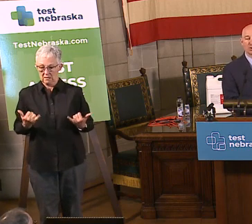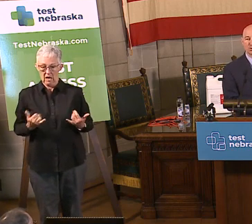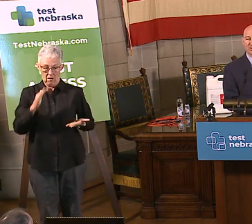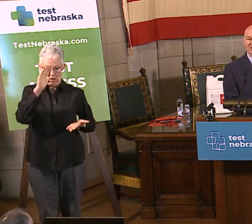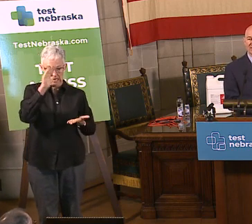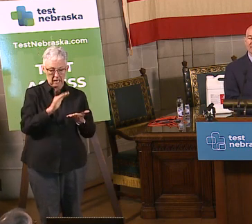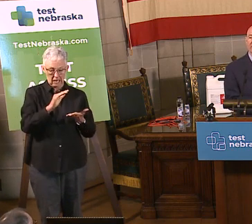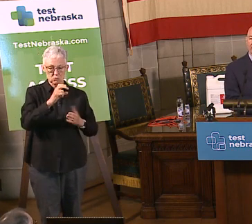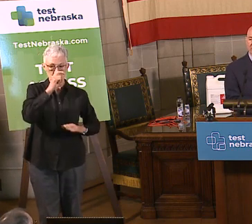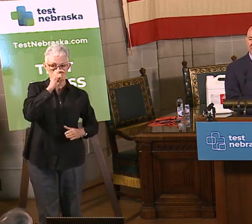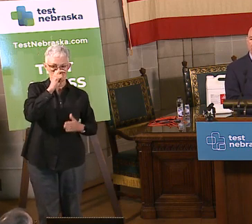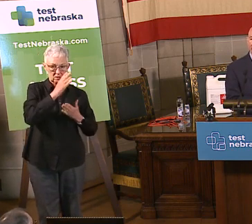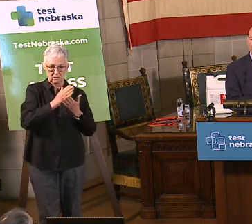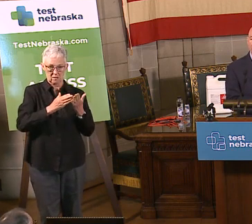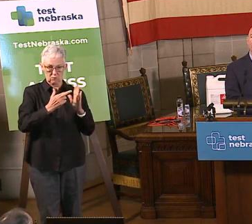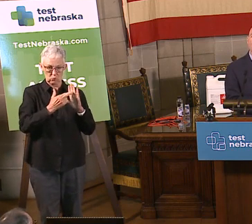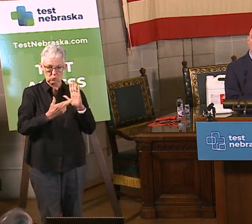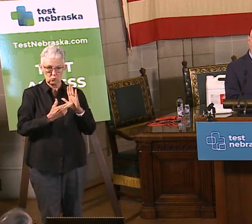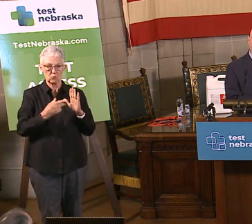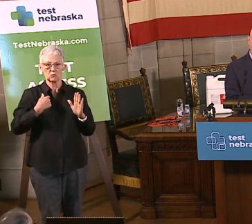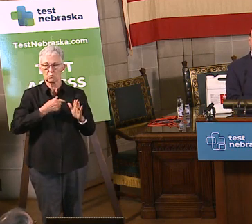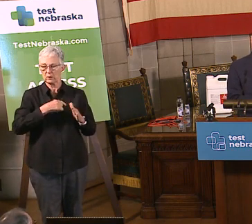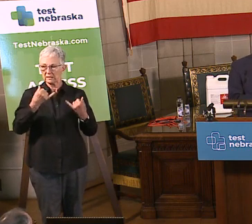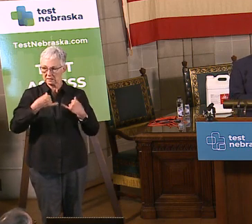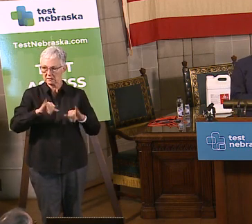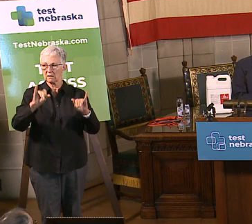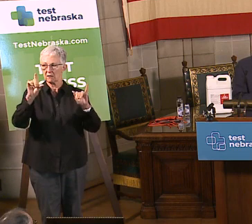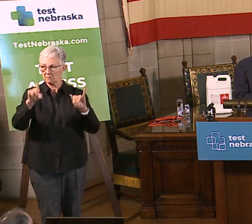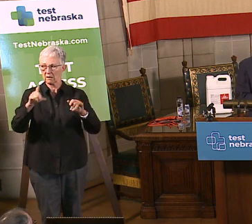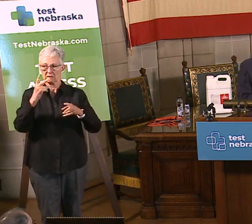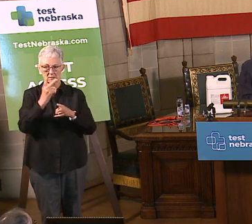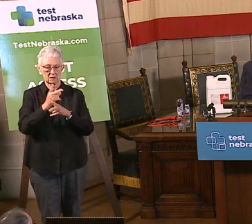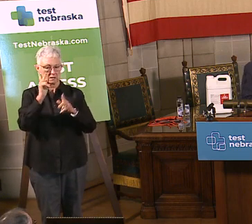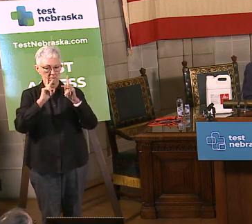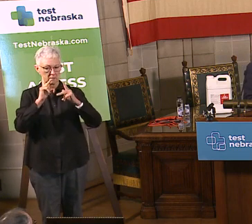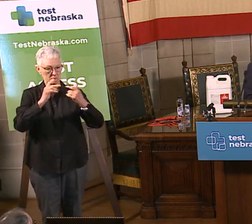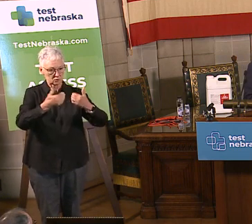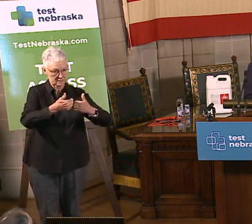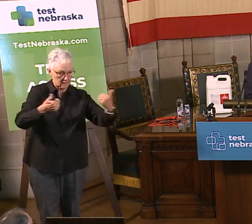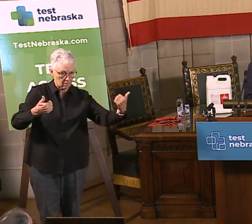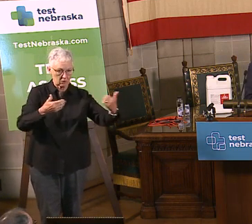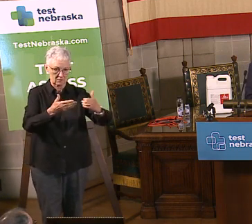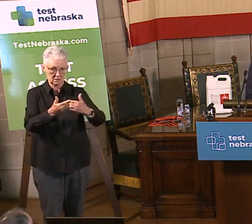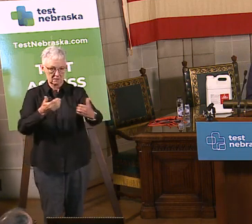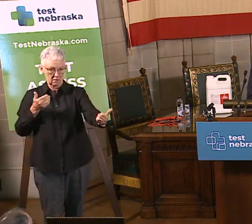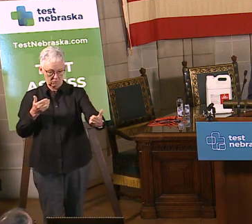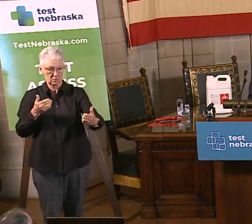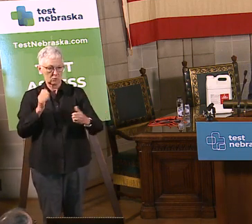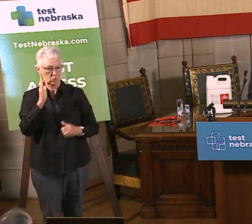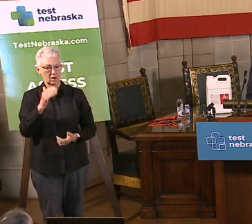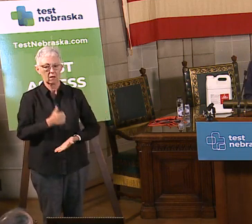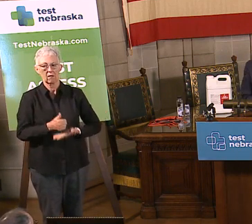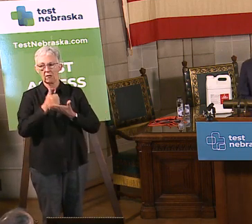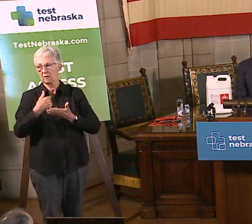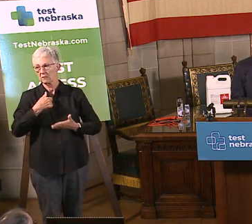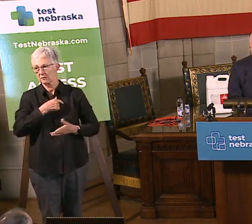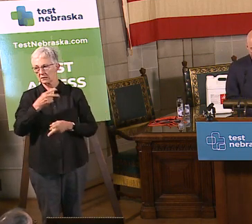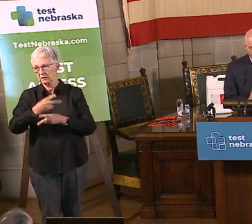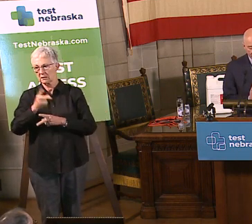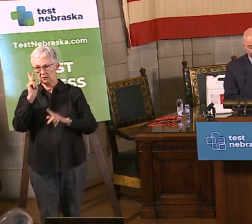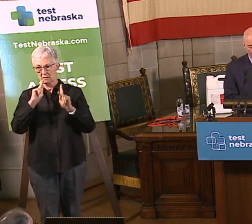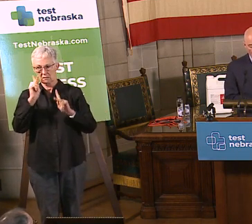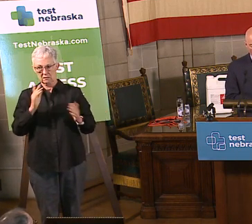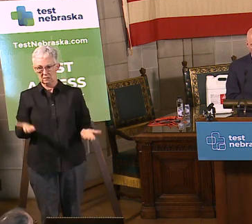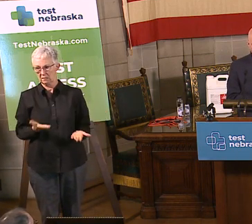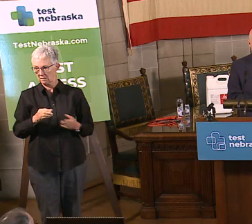continue to do social distancing for the foreseeable future. And these are our six rules for helping to keep Nebraska healthy. All